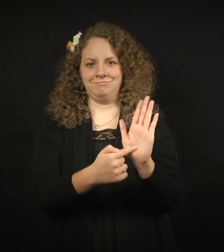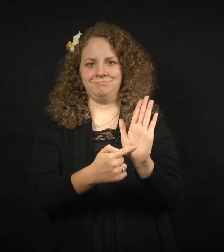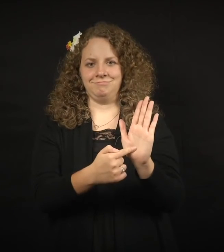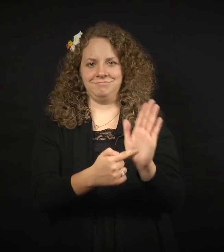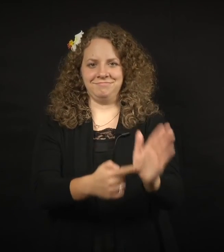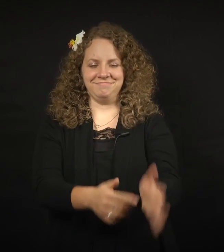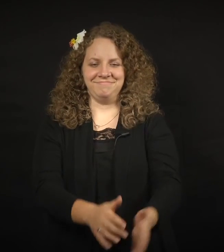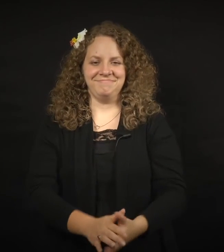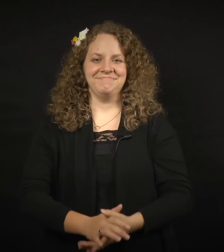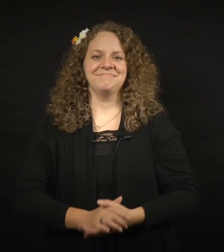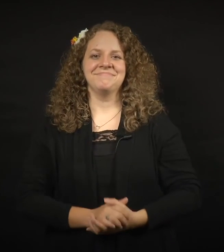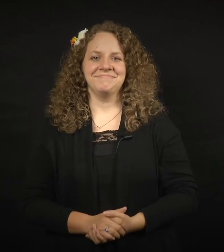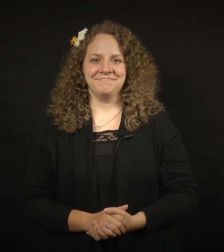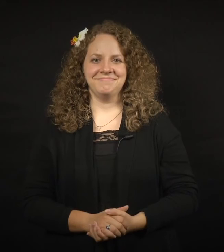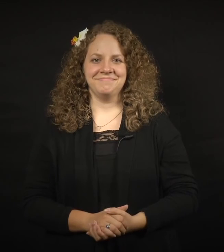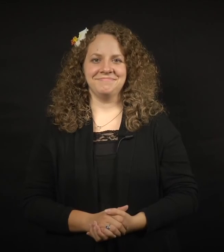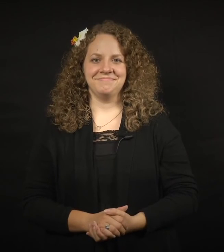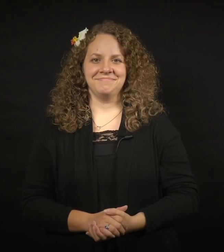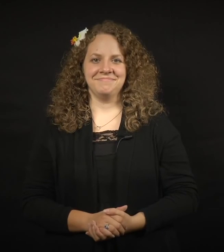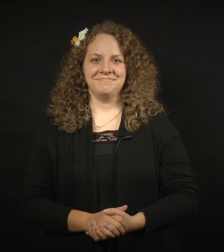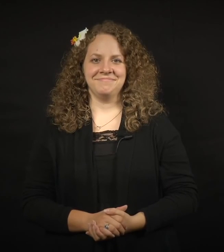in the sign of the sign. So, like the sign of the sign.